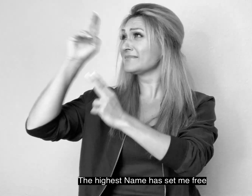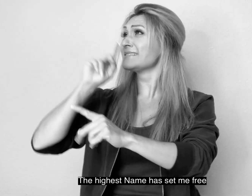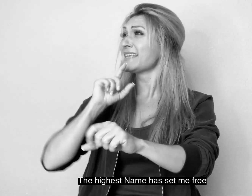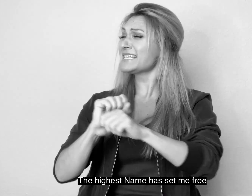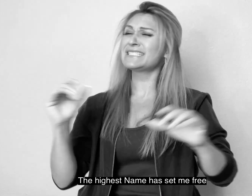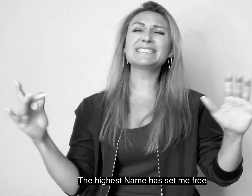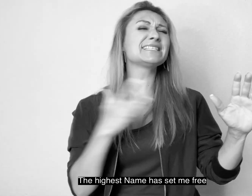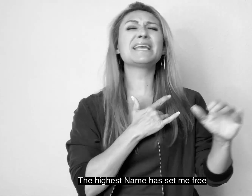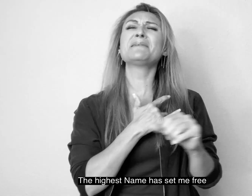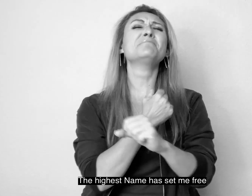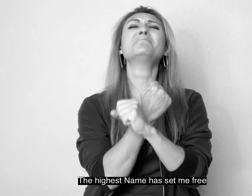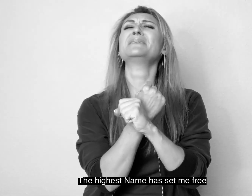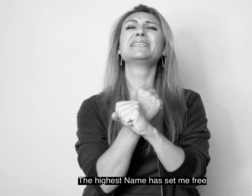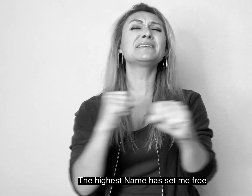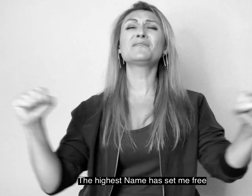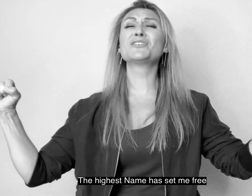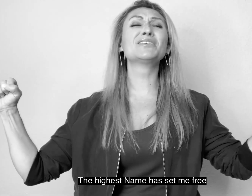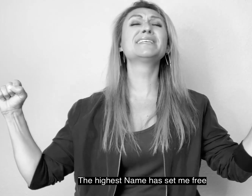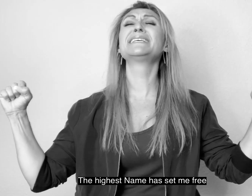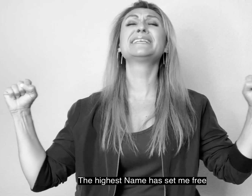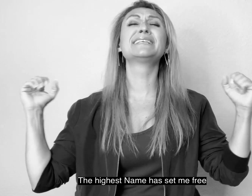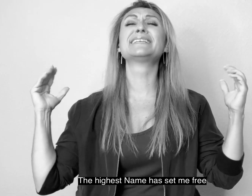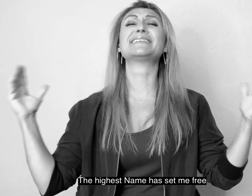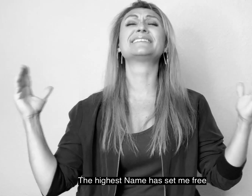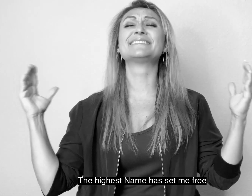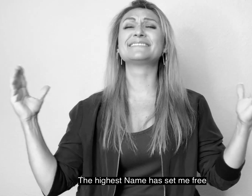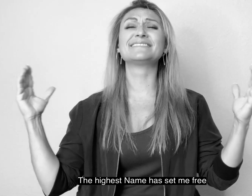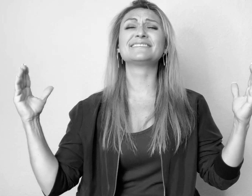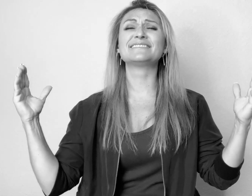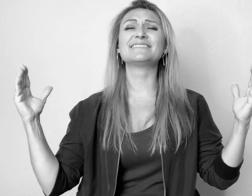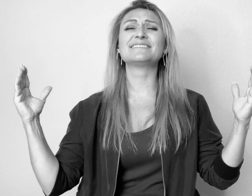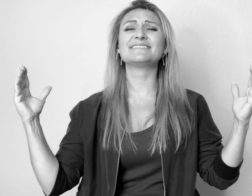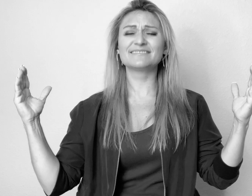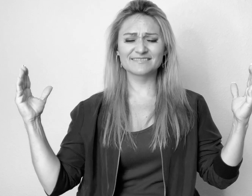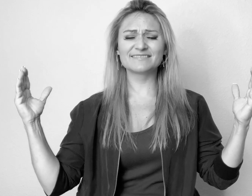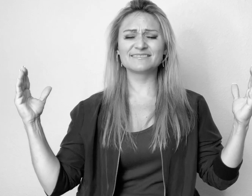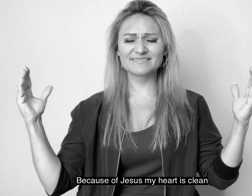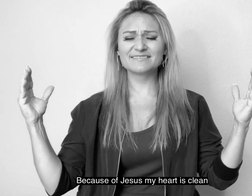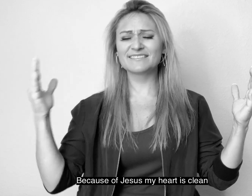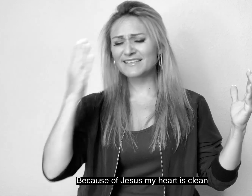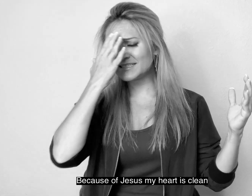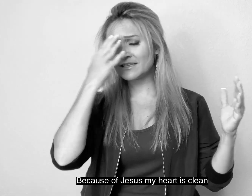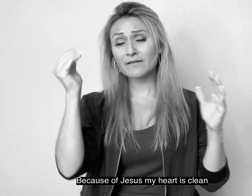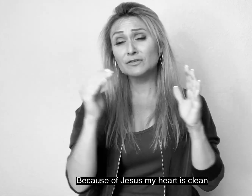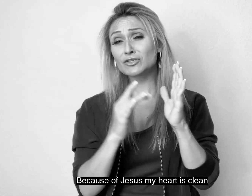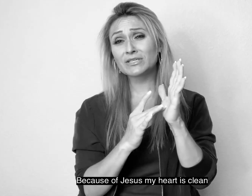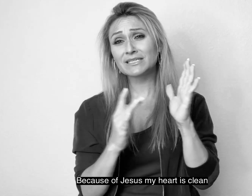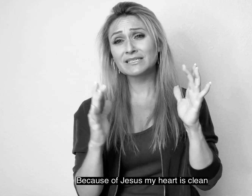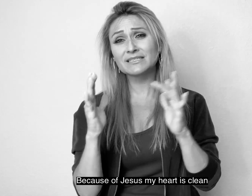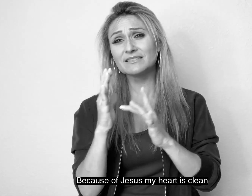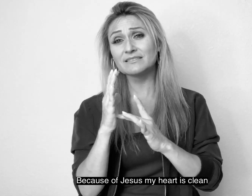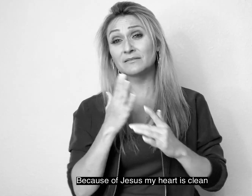has set me free Because of Jesus